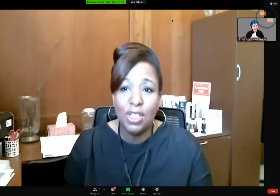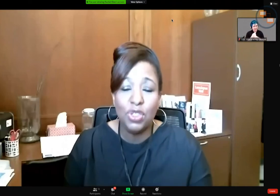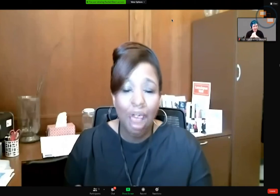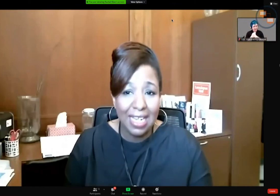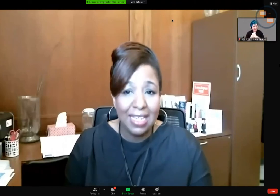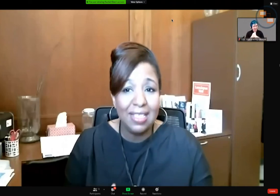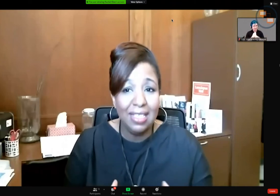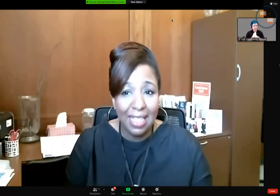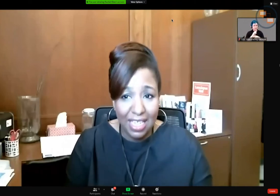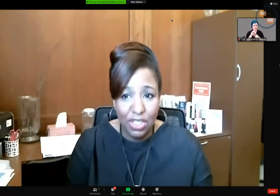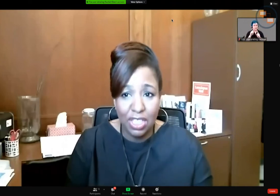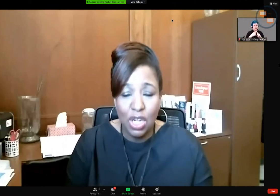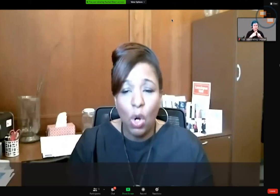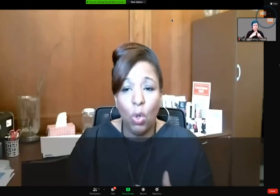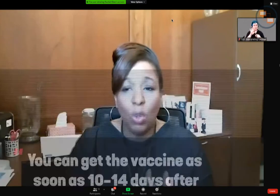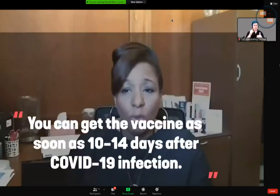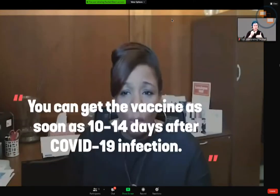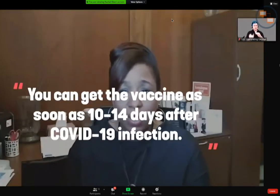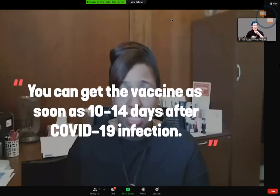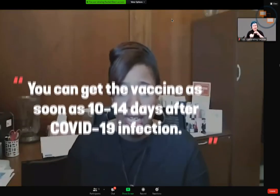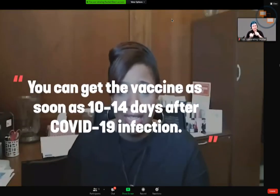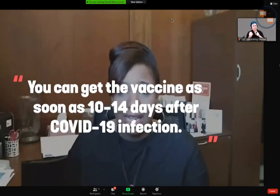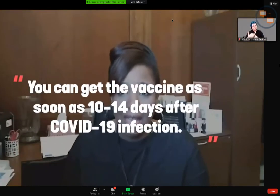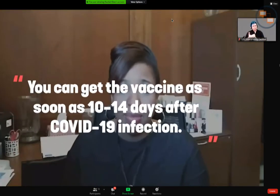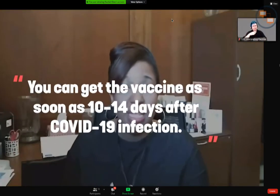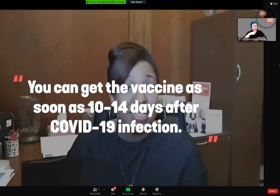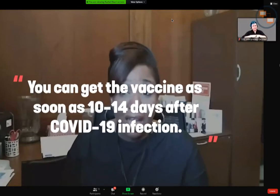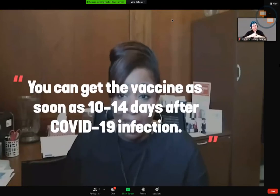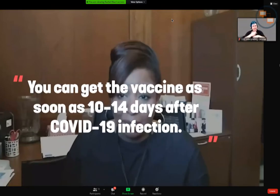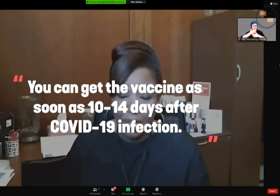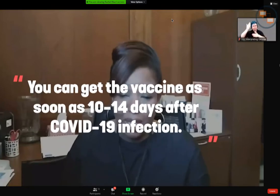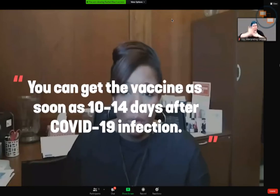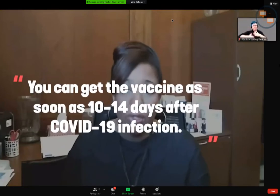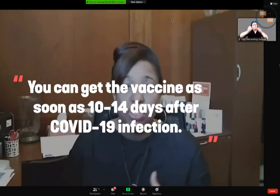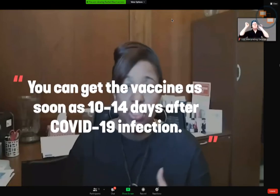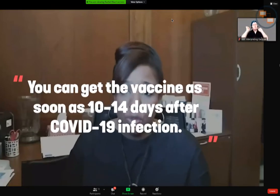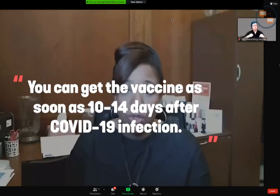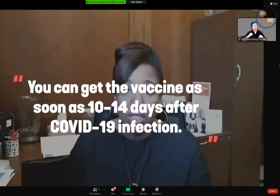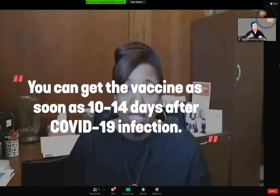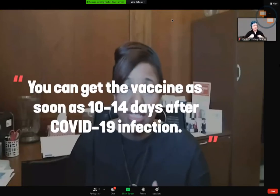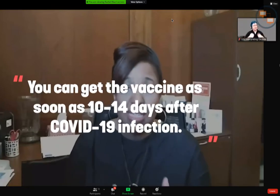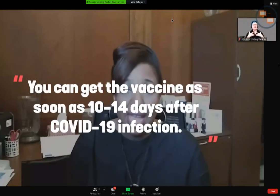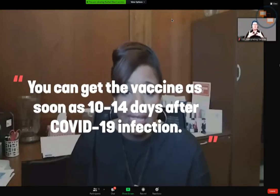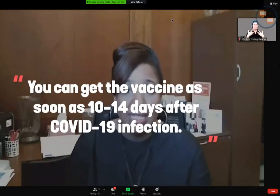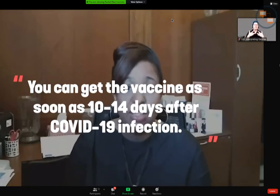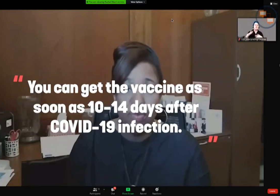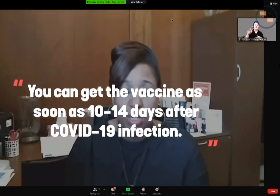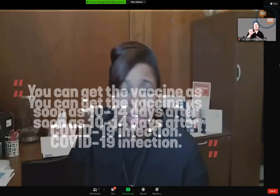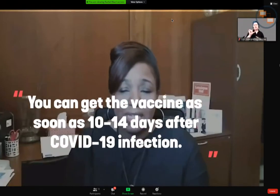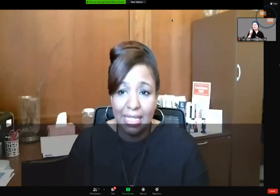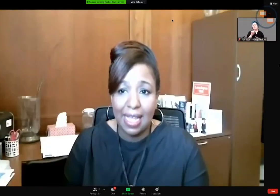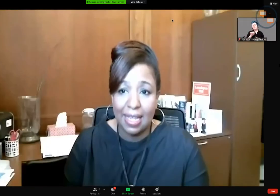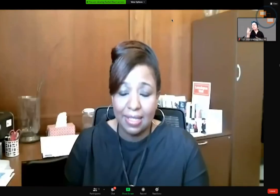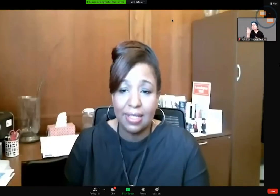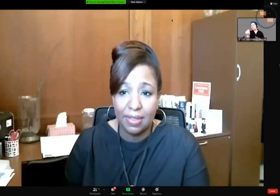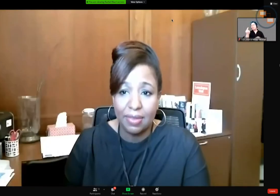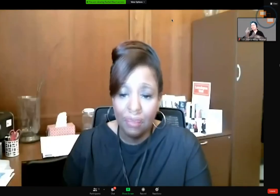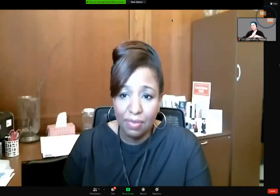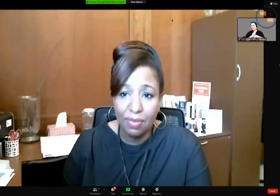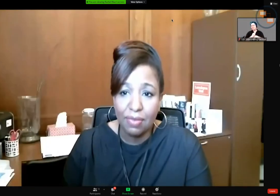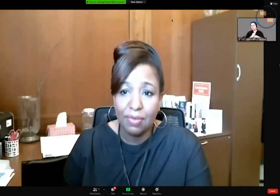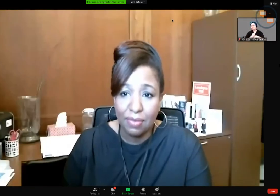soon as your isolation or quarantine time is up, which is usually 10 to 14 days.